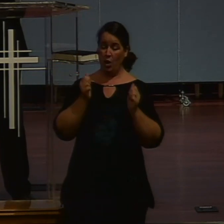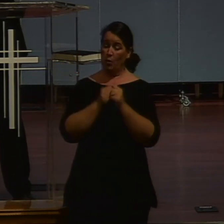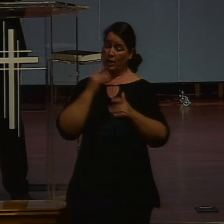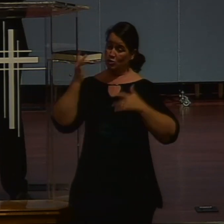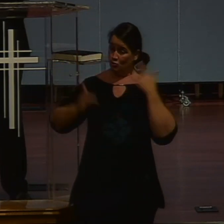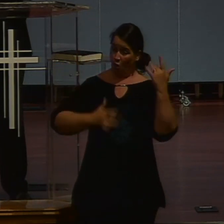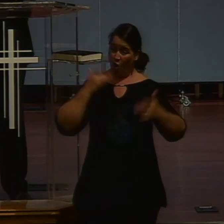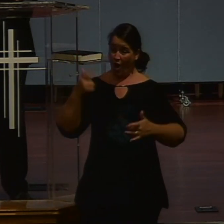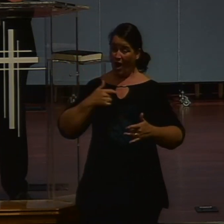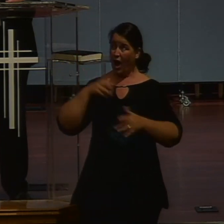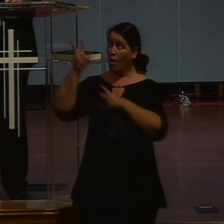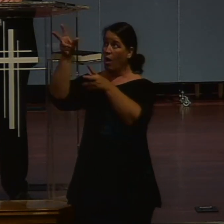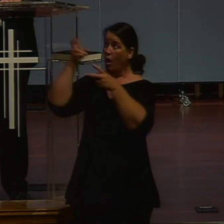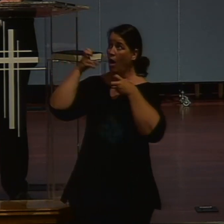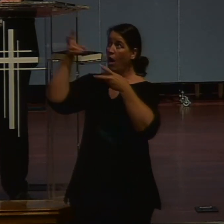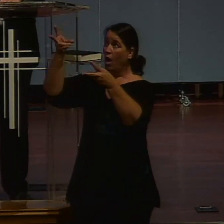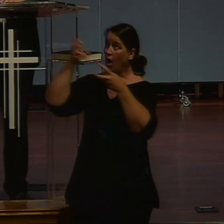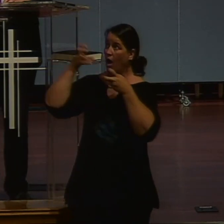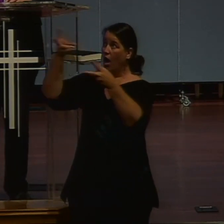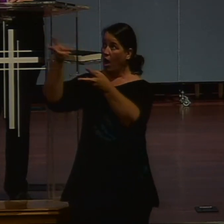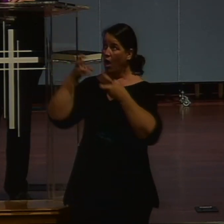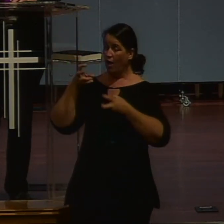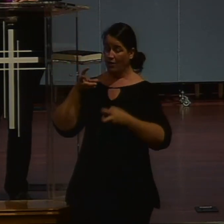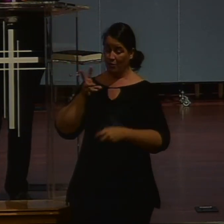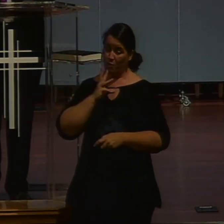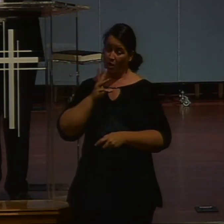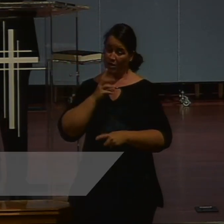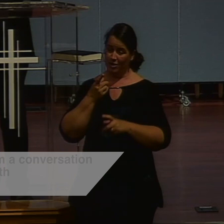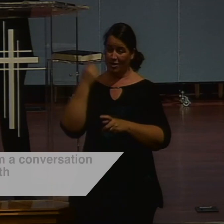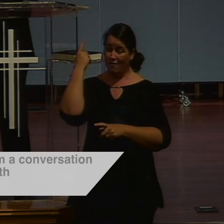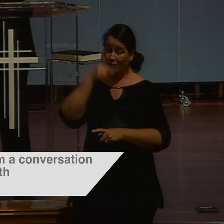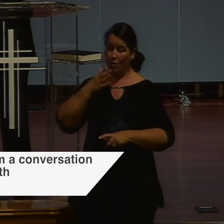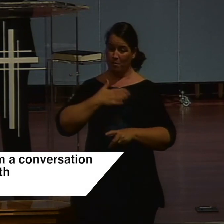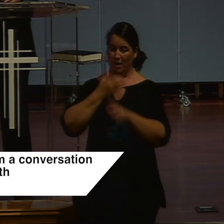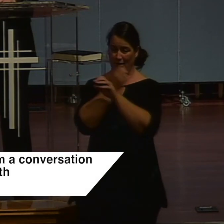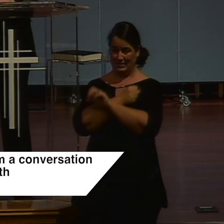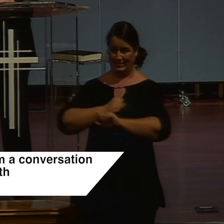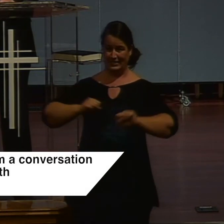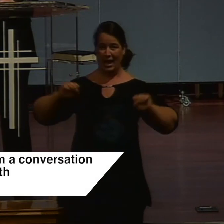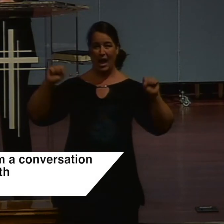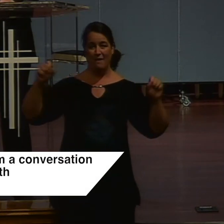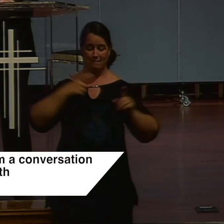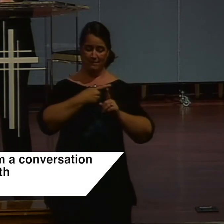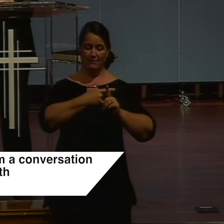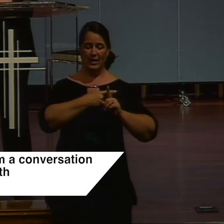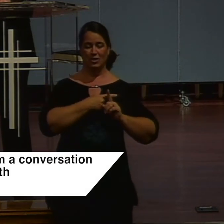waters from the wells of. Salvation. Salvation. So King Jesus masterfully.